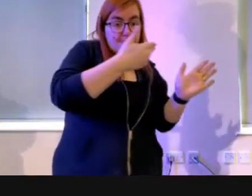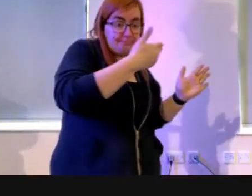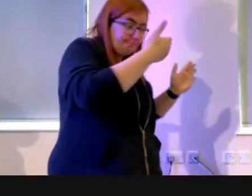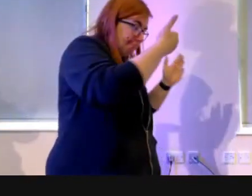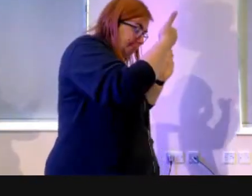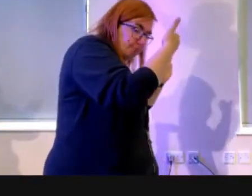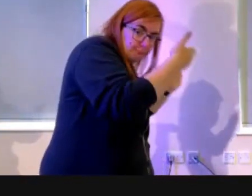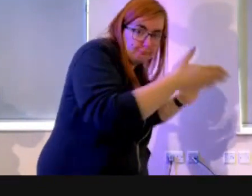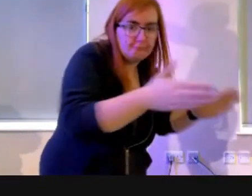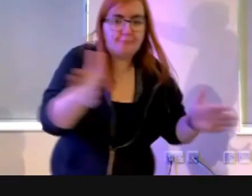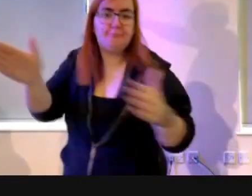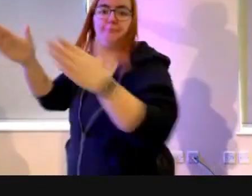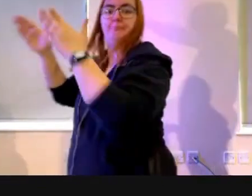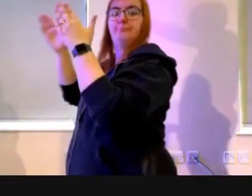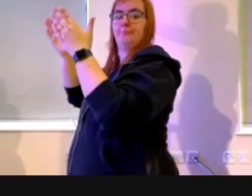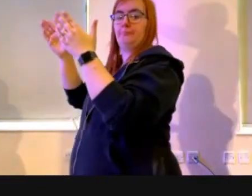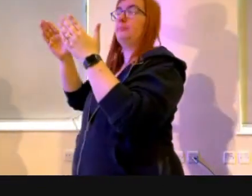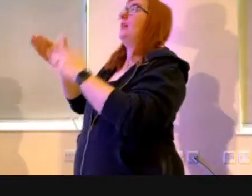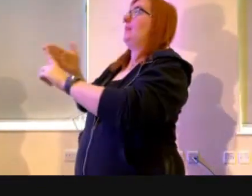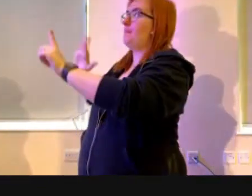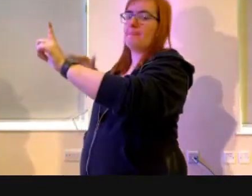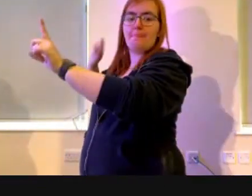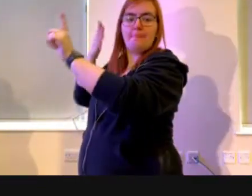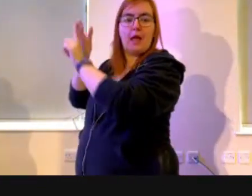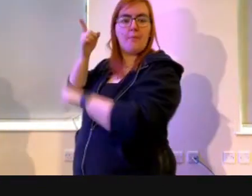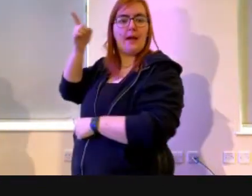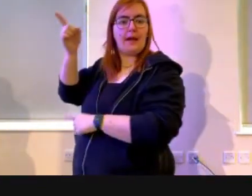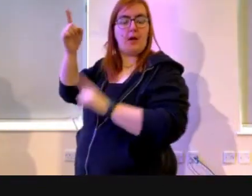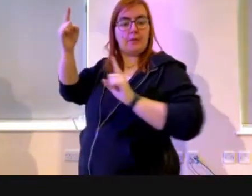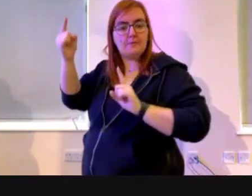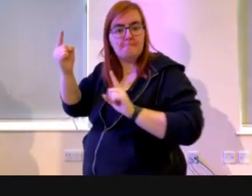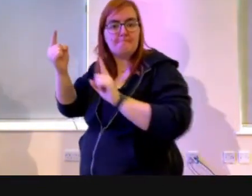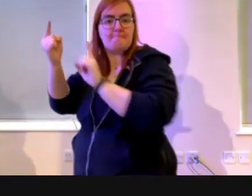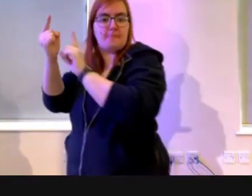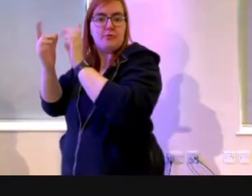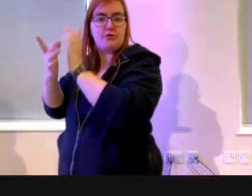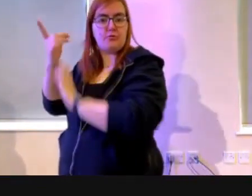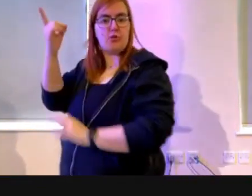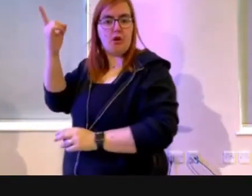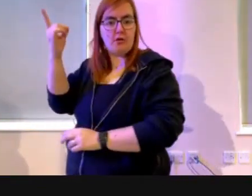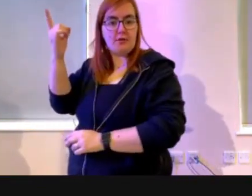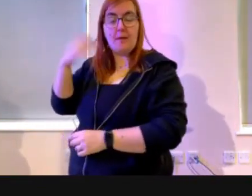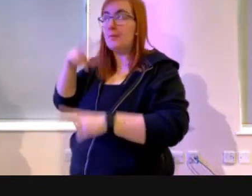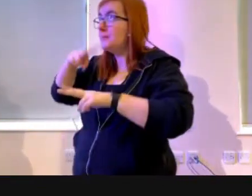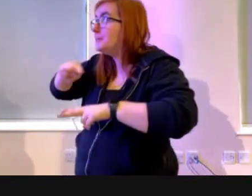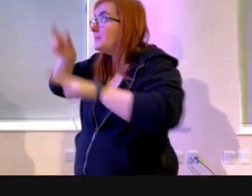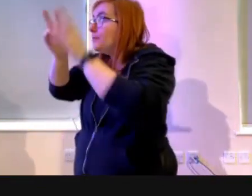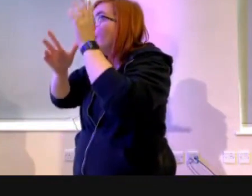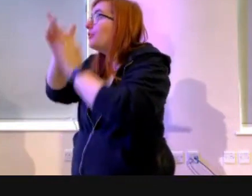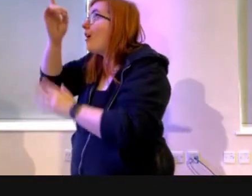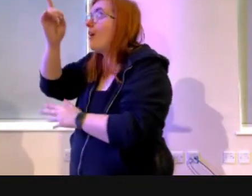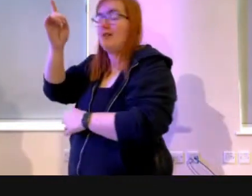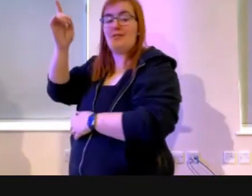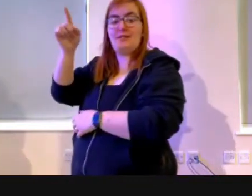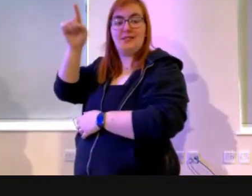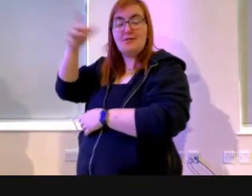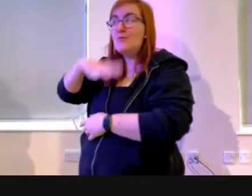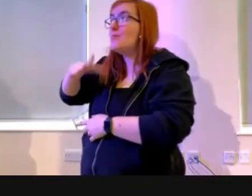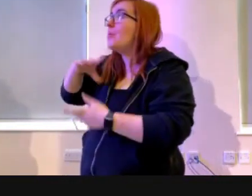walk that way. I'm going to walk closer to God, I'm going to look at God, I'm going to find out what does he want in my